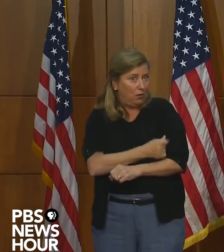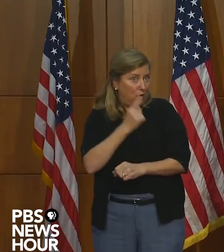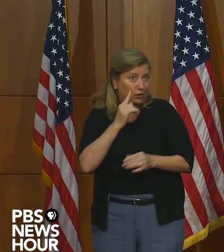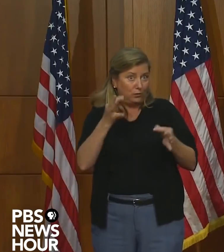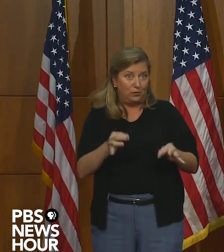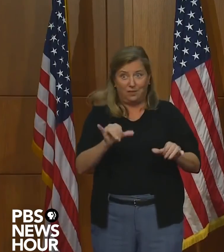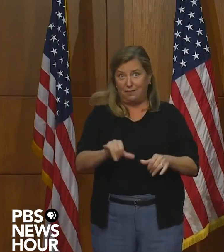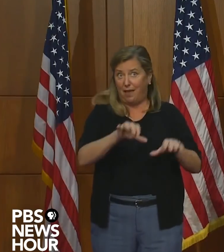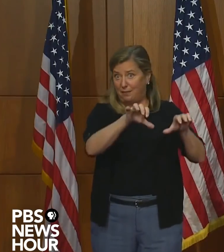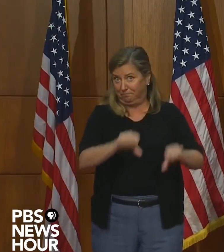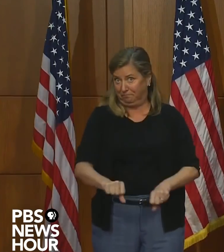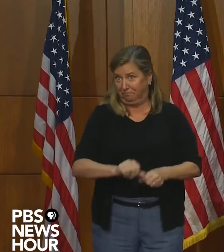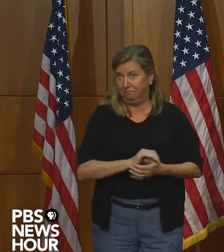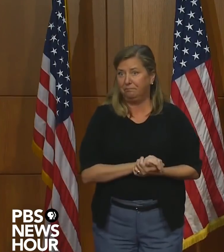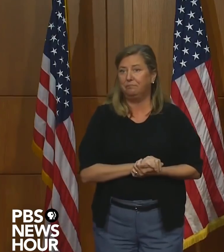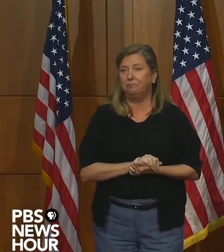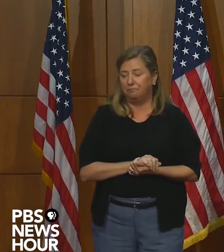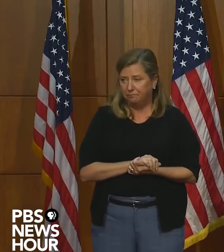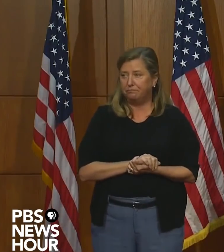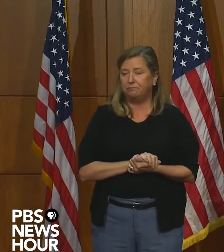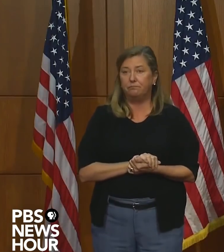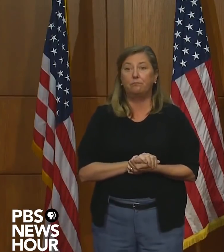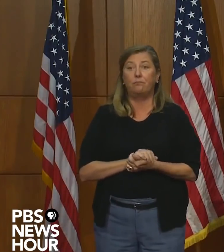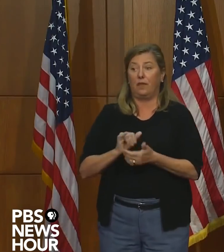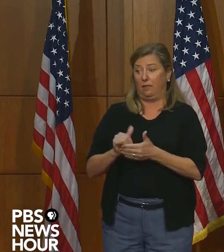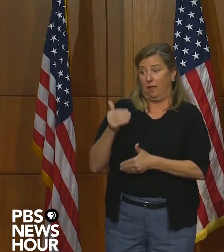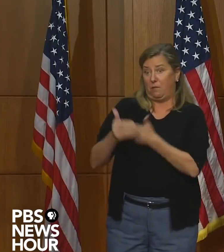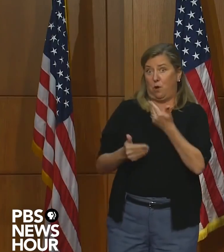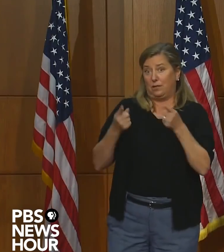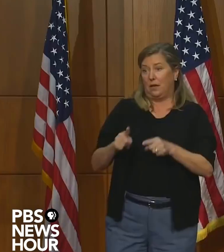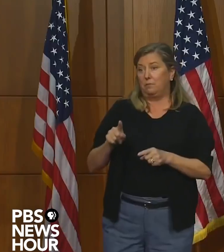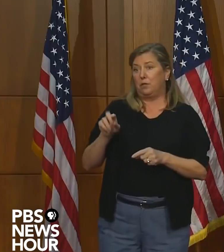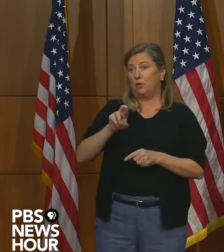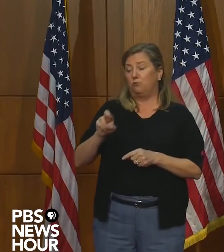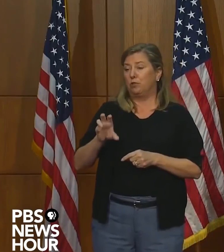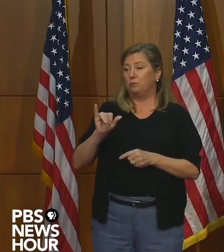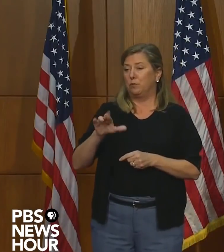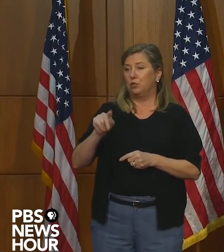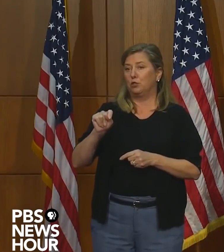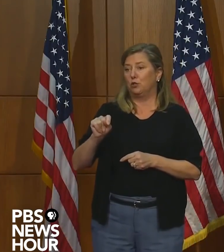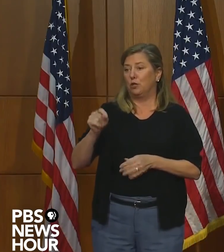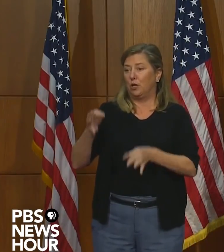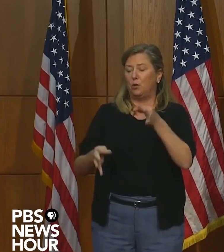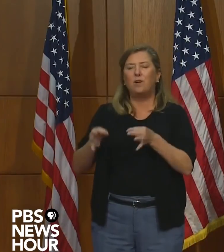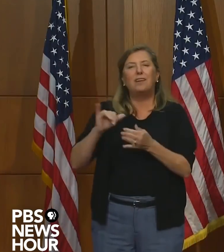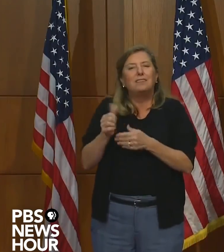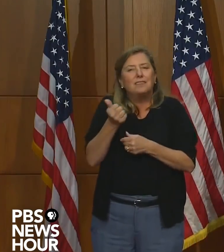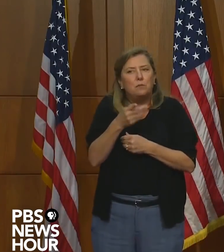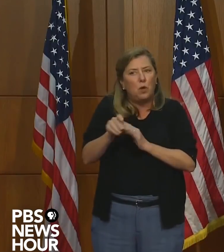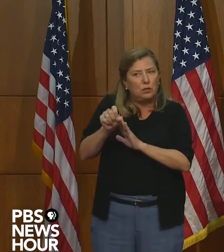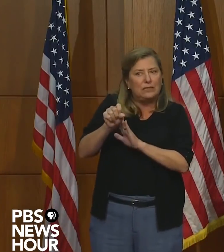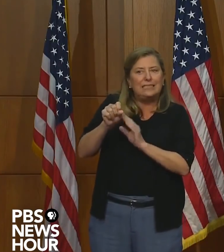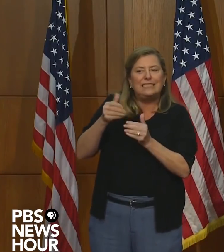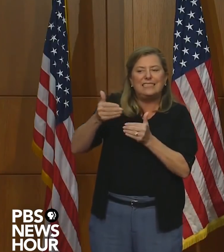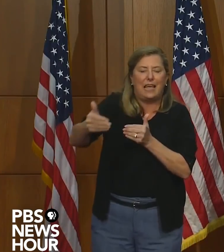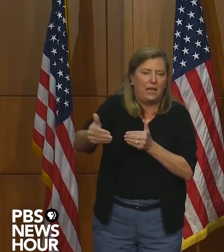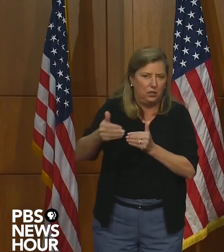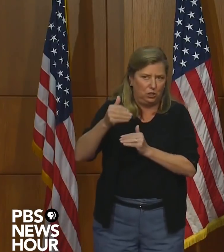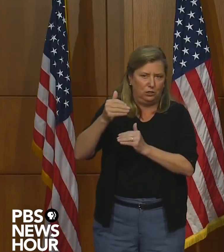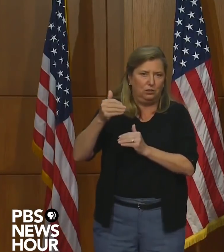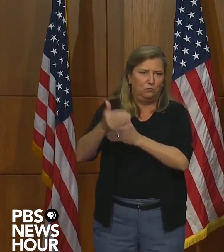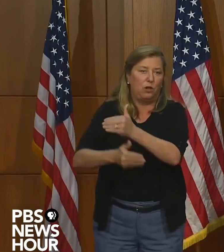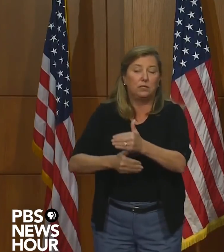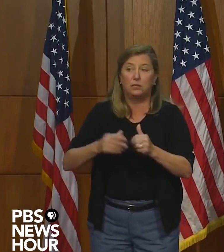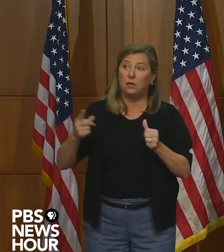this. The process that's begun in Richmond circuit court is going to be a multi-stage process. The first step